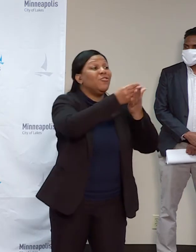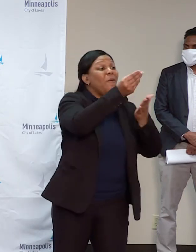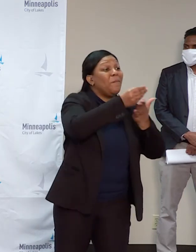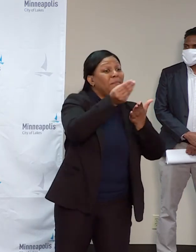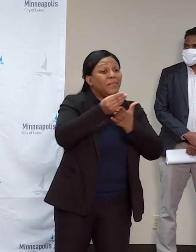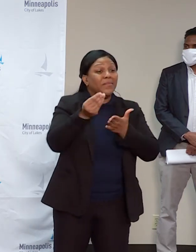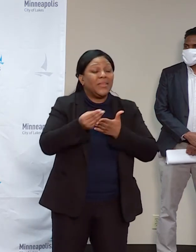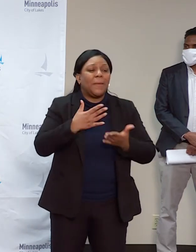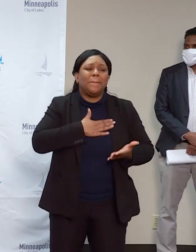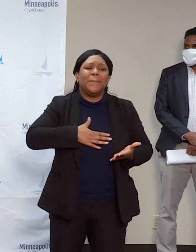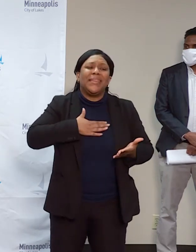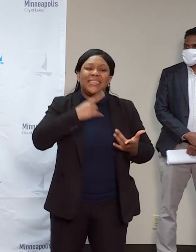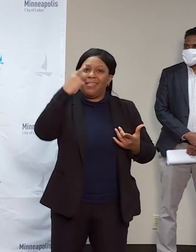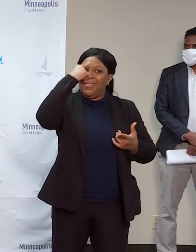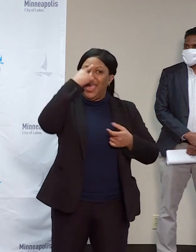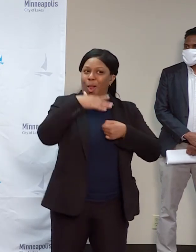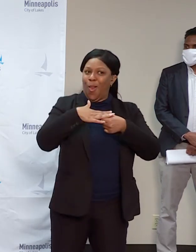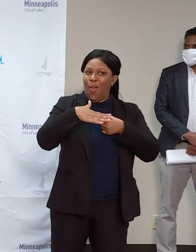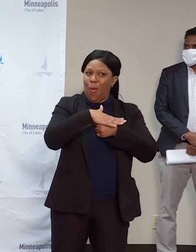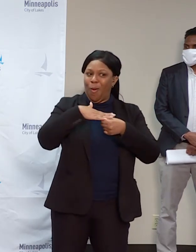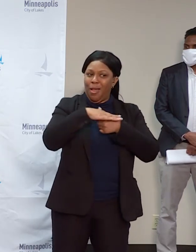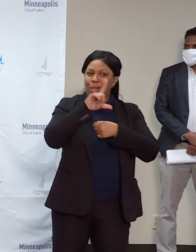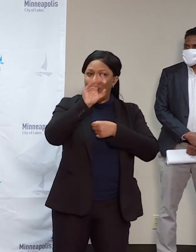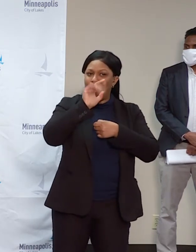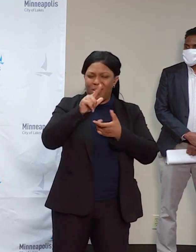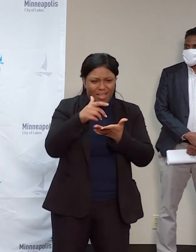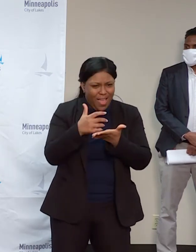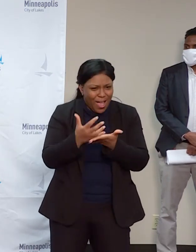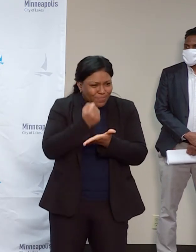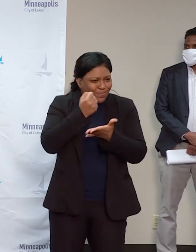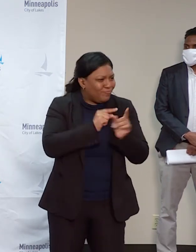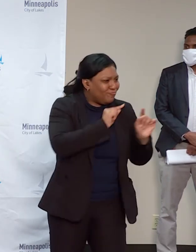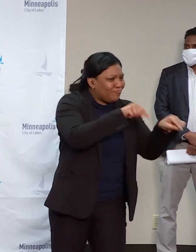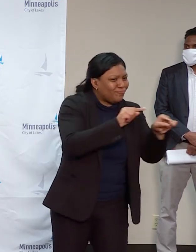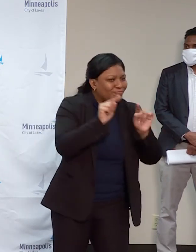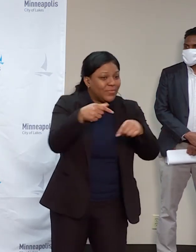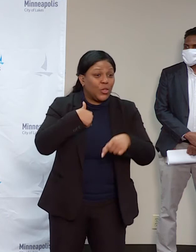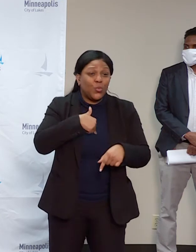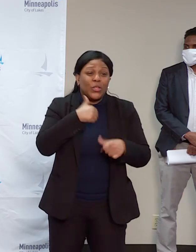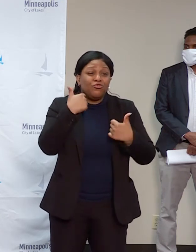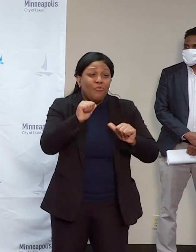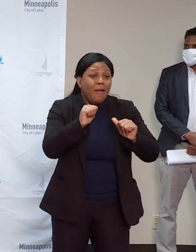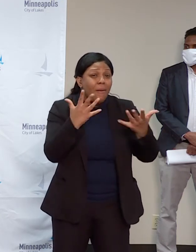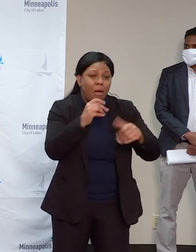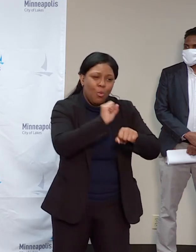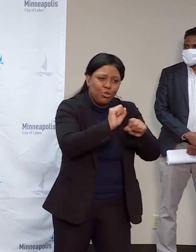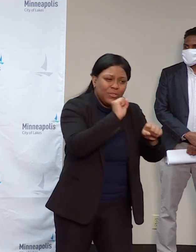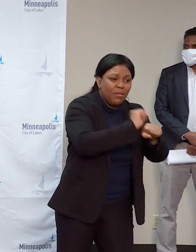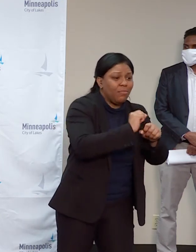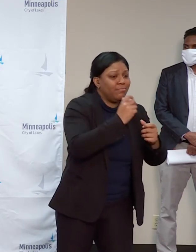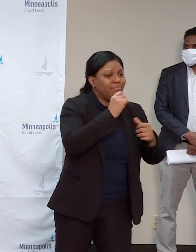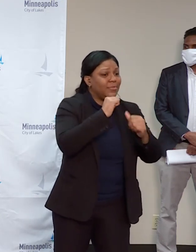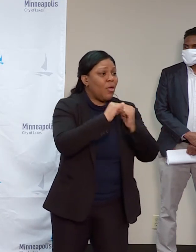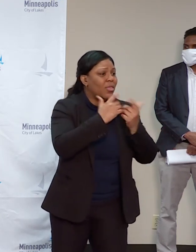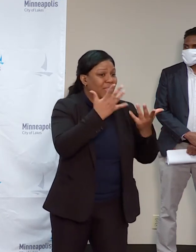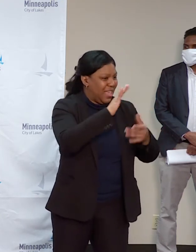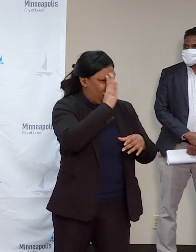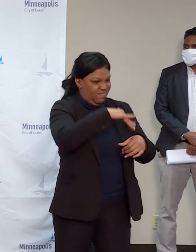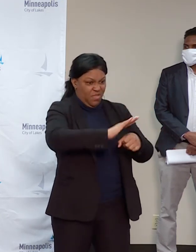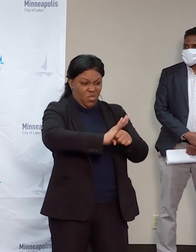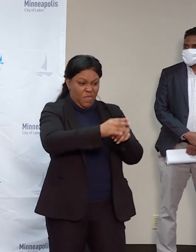to try and weather this pandemic, and this is a very critical time in, uh, businesses' lives in Minneapolis.